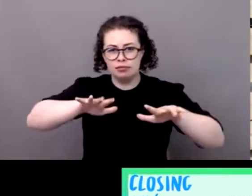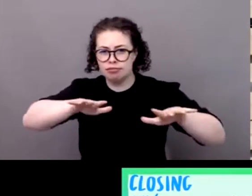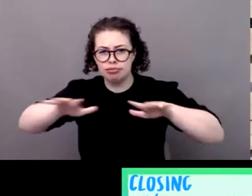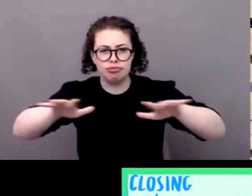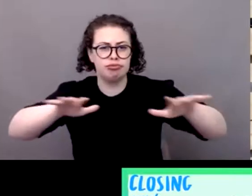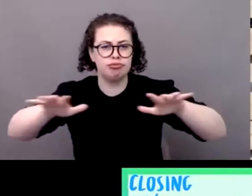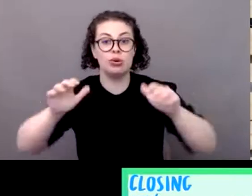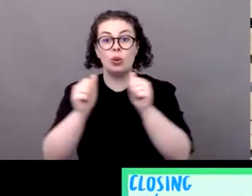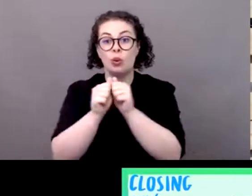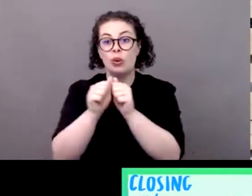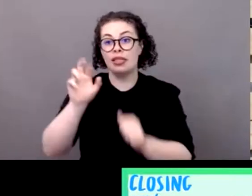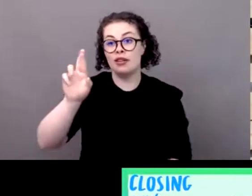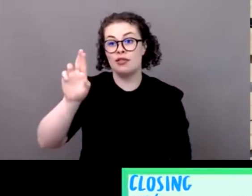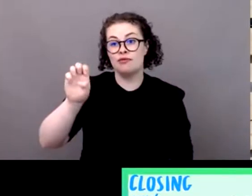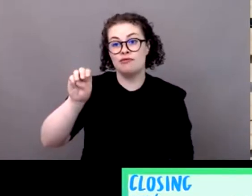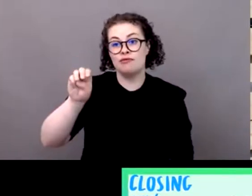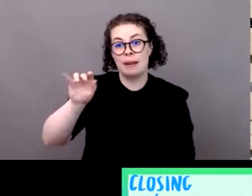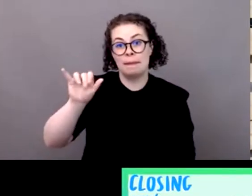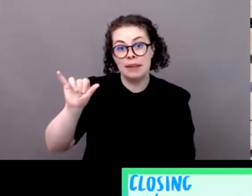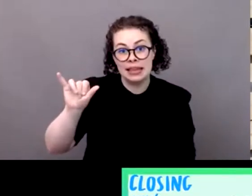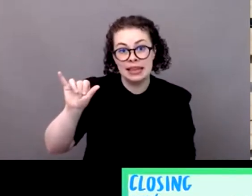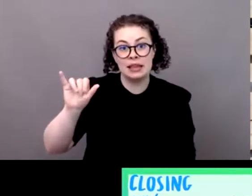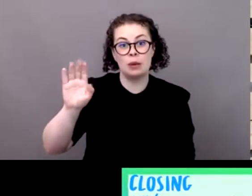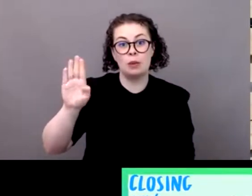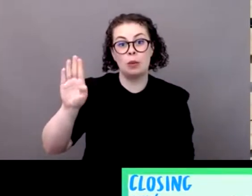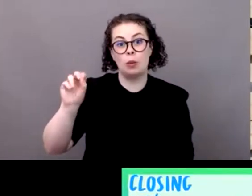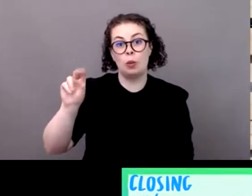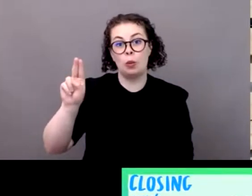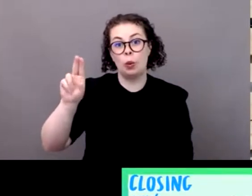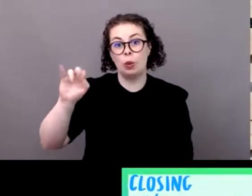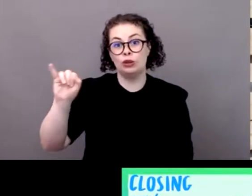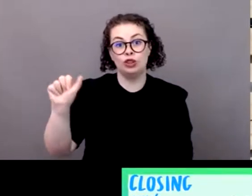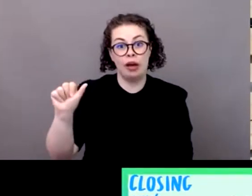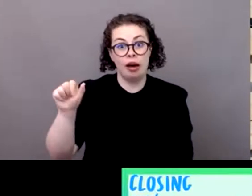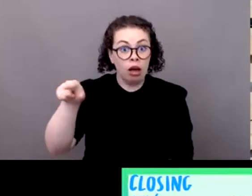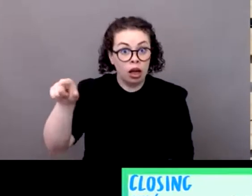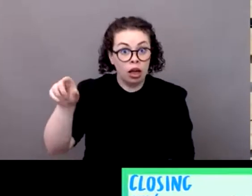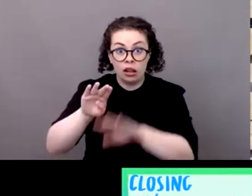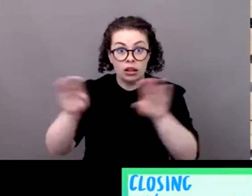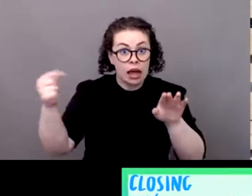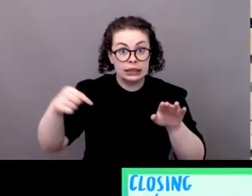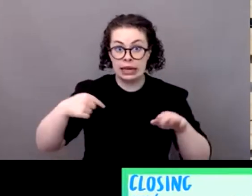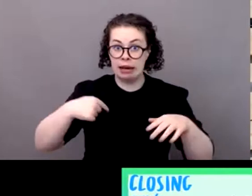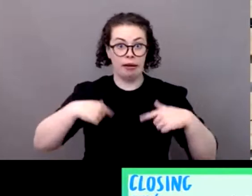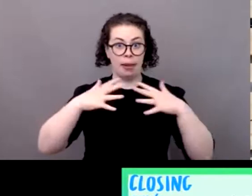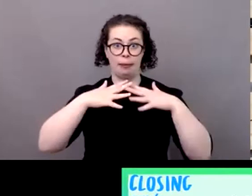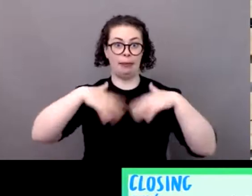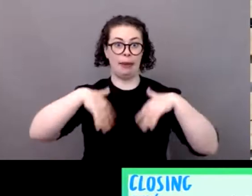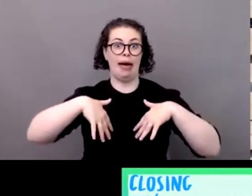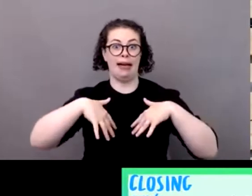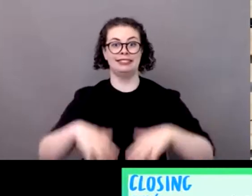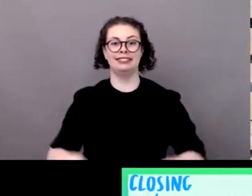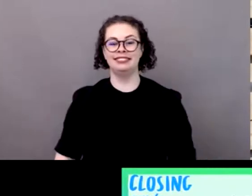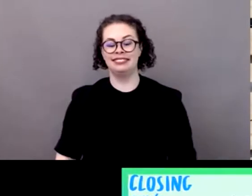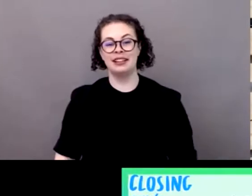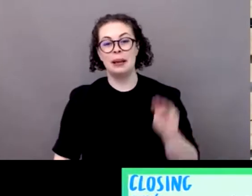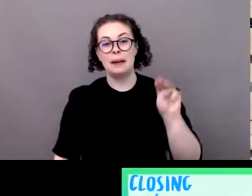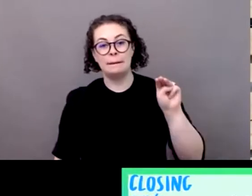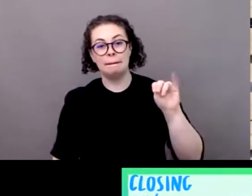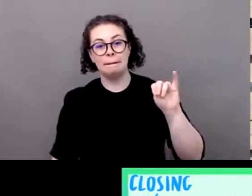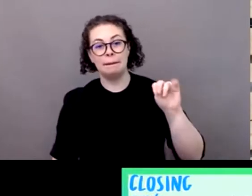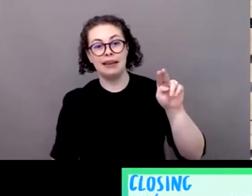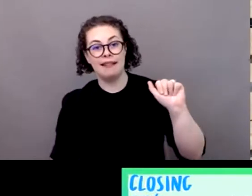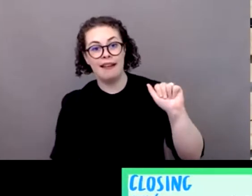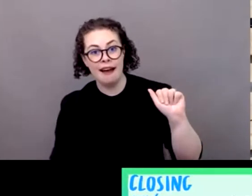touja without who i couldn't be talking to you today uh thank you to mina cantone lionel